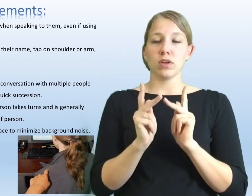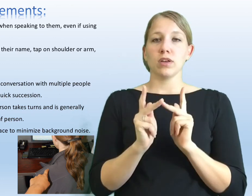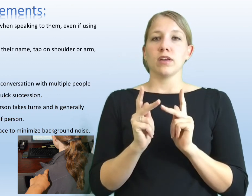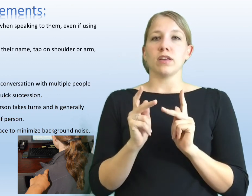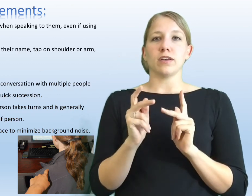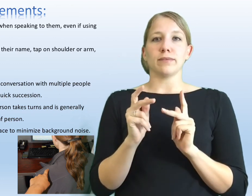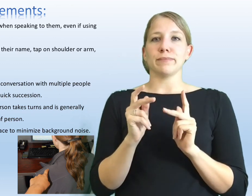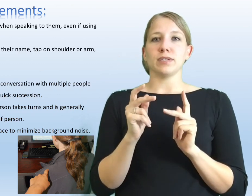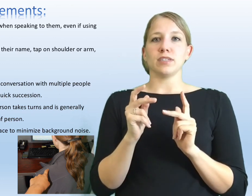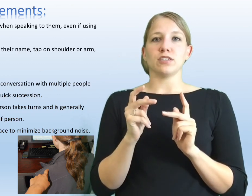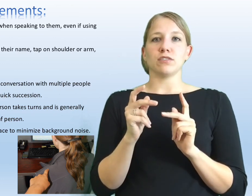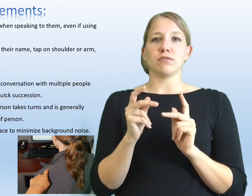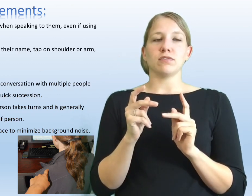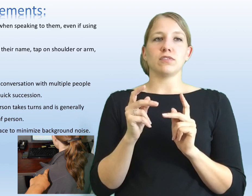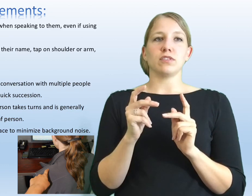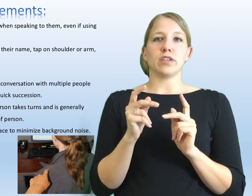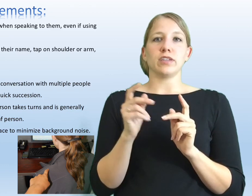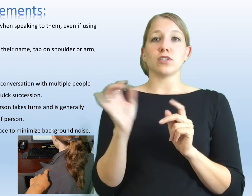people.